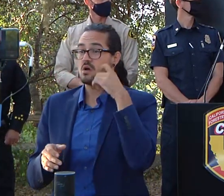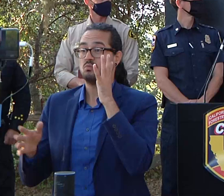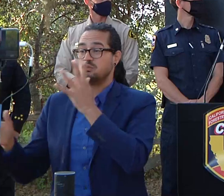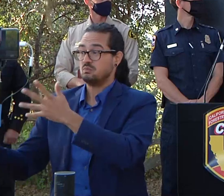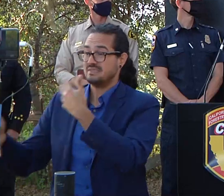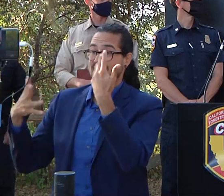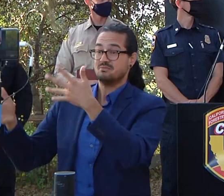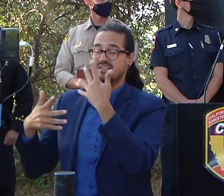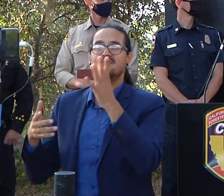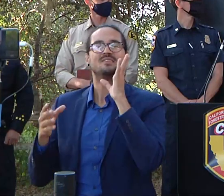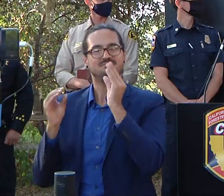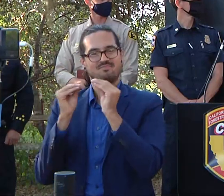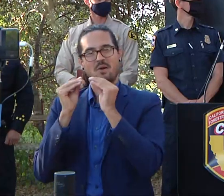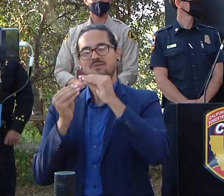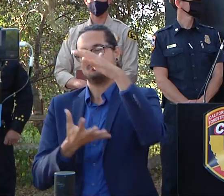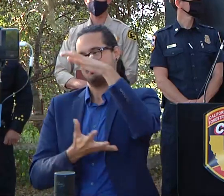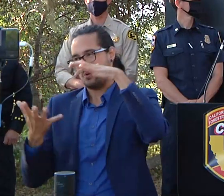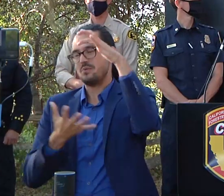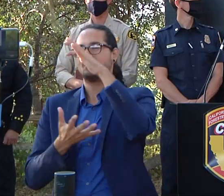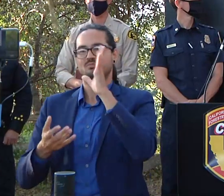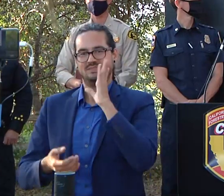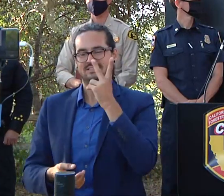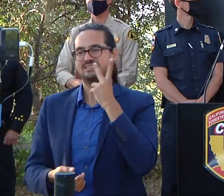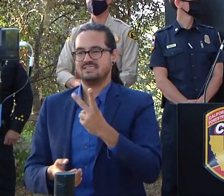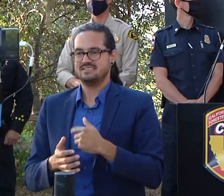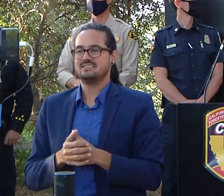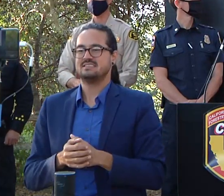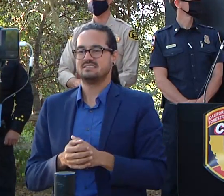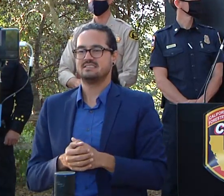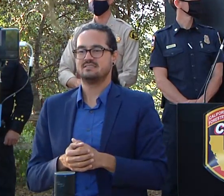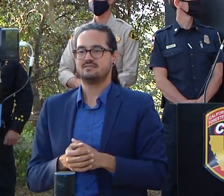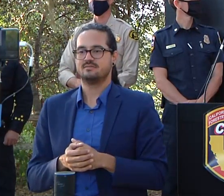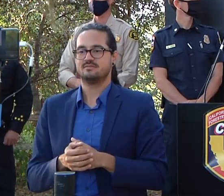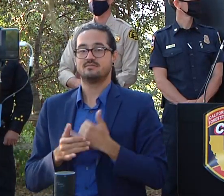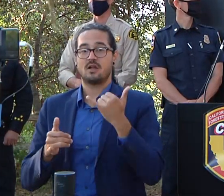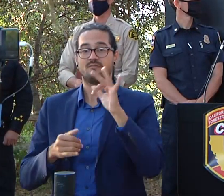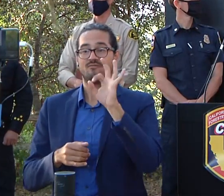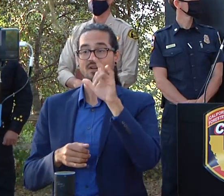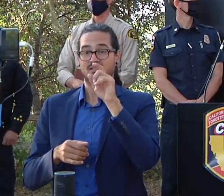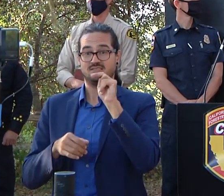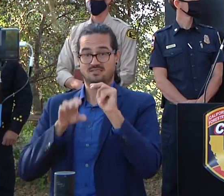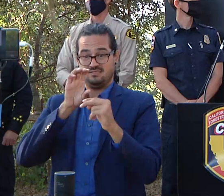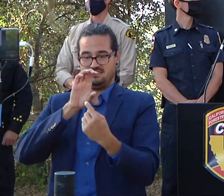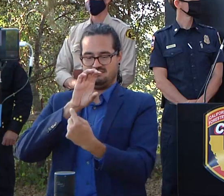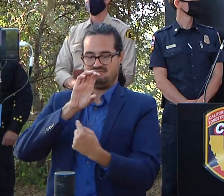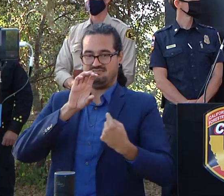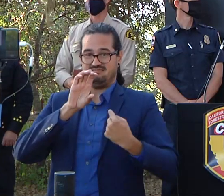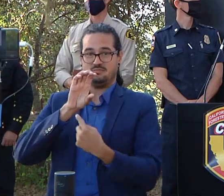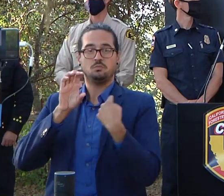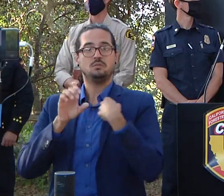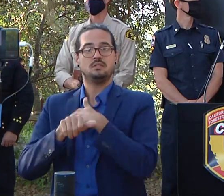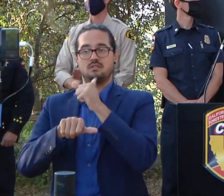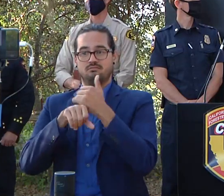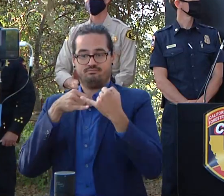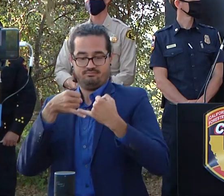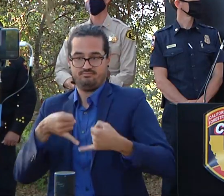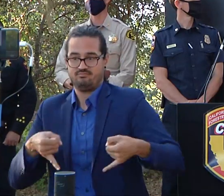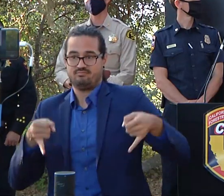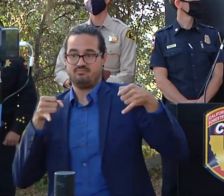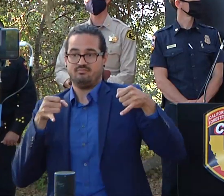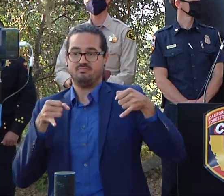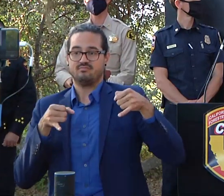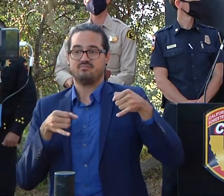the backside of felton uh that's if you can see from our vantage point here or from the scotts valley area that's being